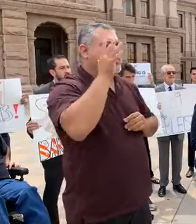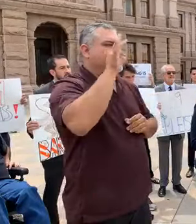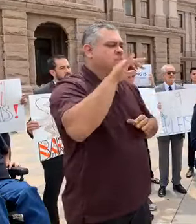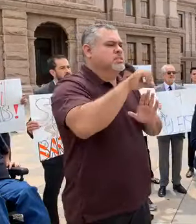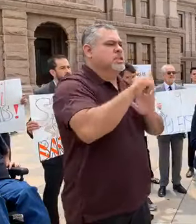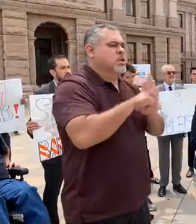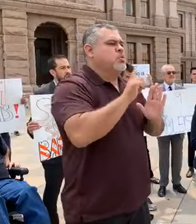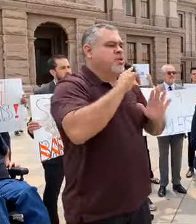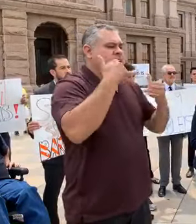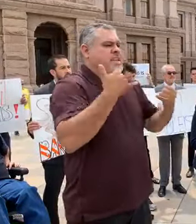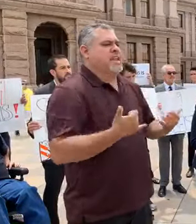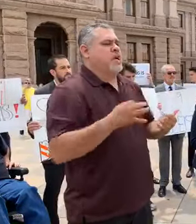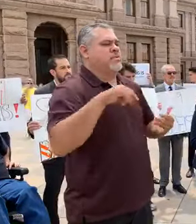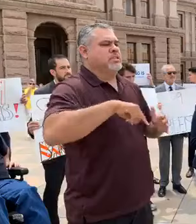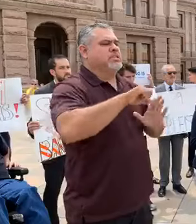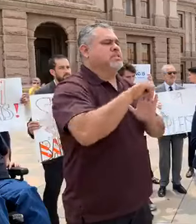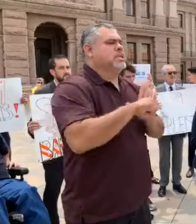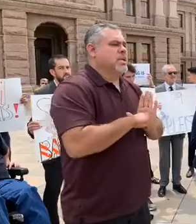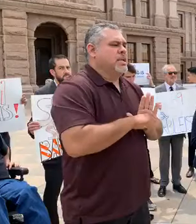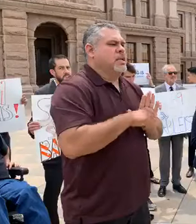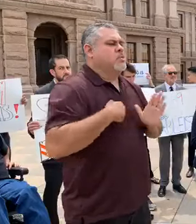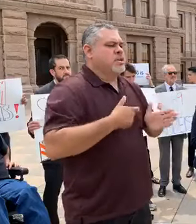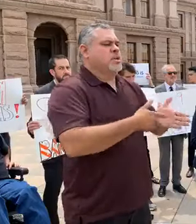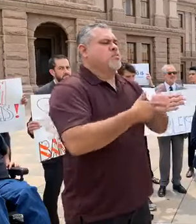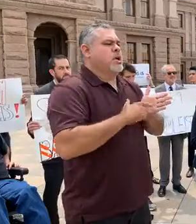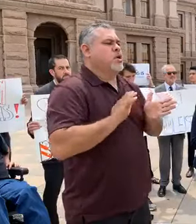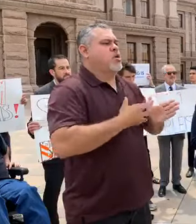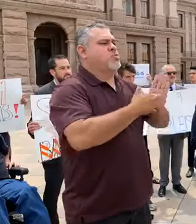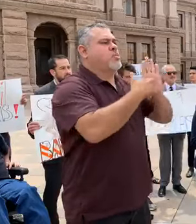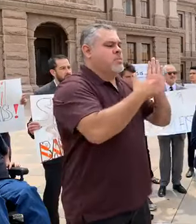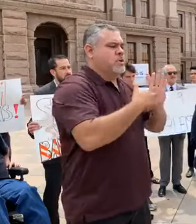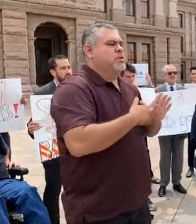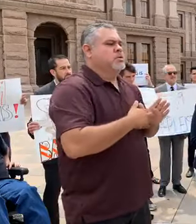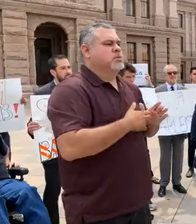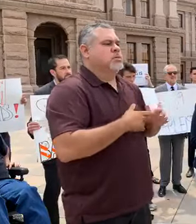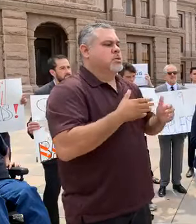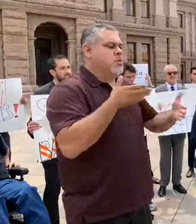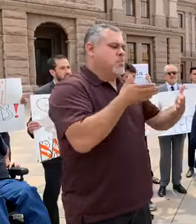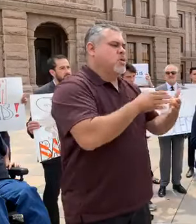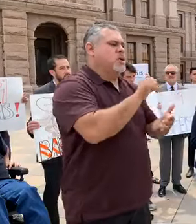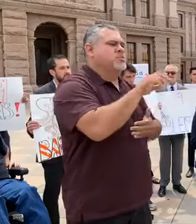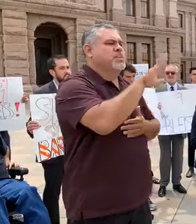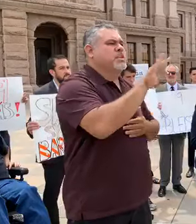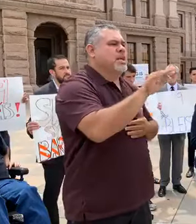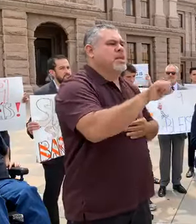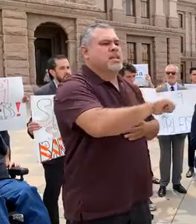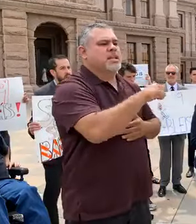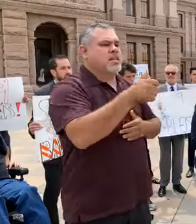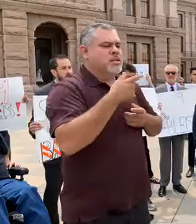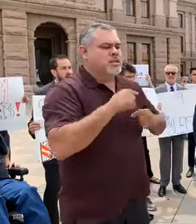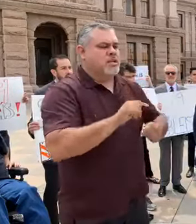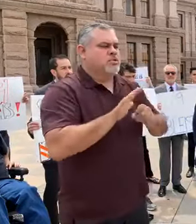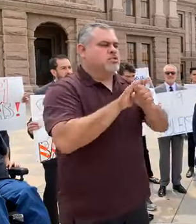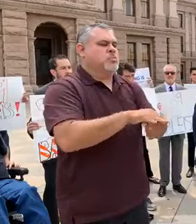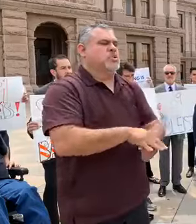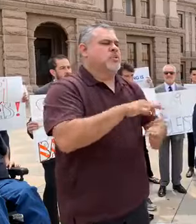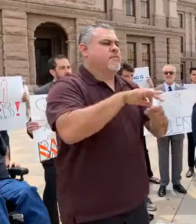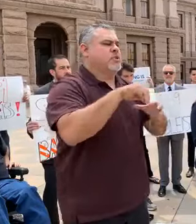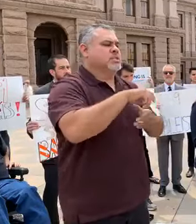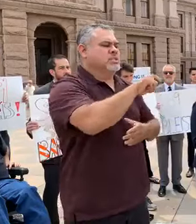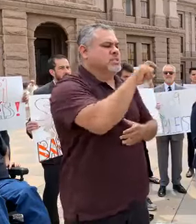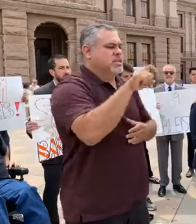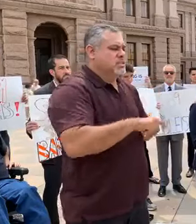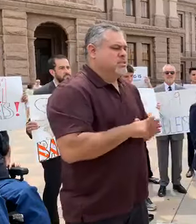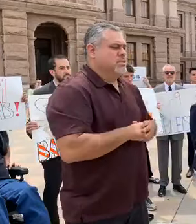We are the now of this state, and we demand that our representatives oppose SB9 and any other attempts to suppress the vote in Texas.